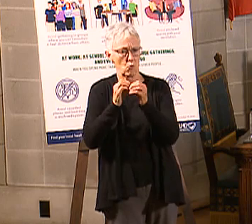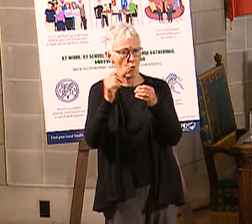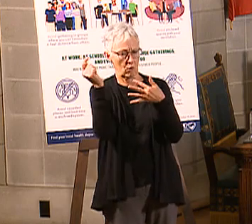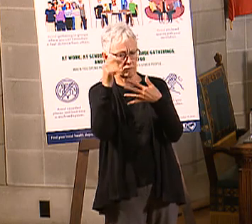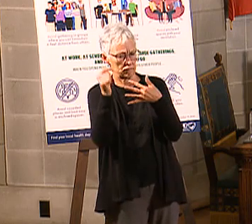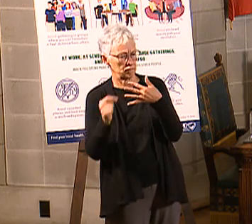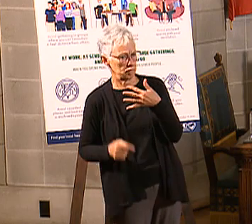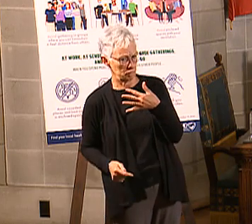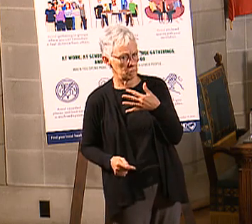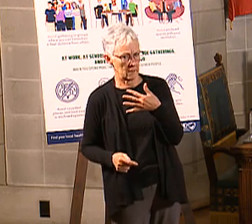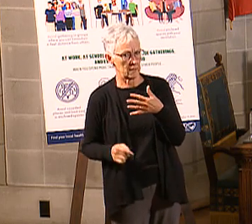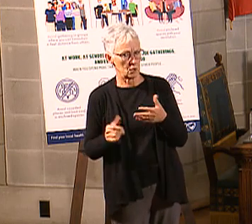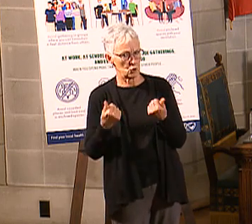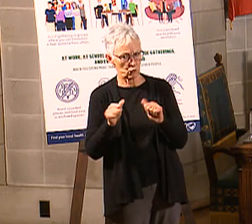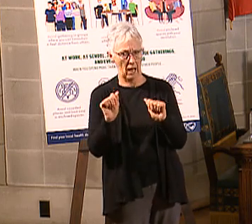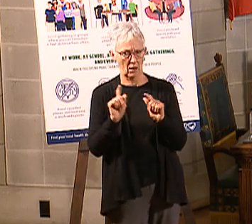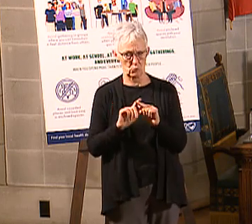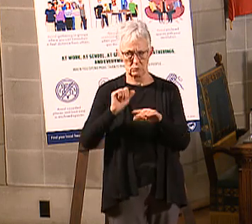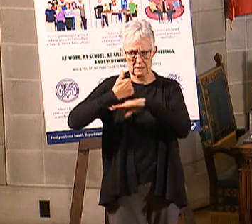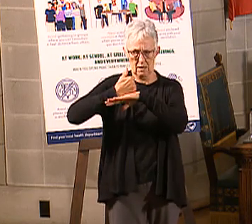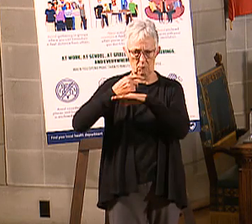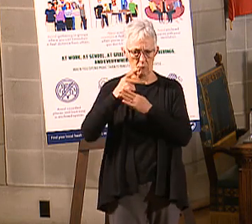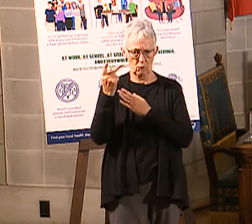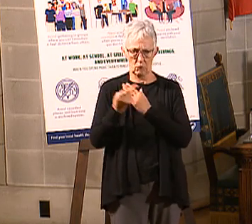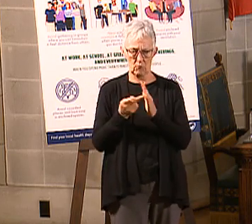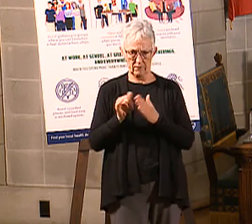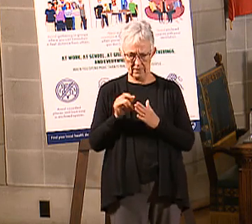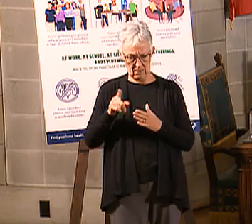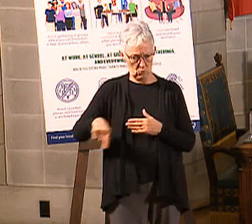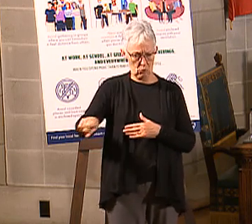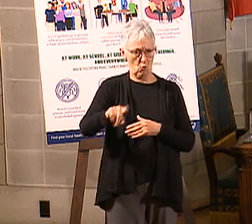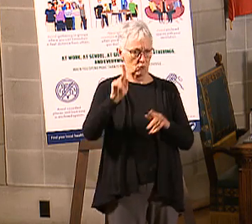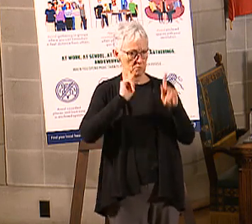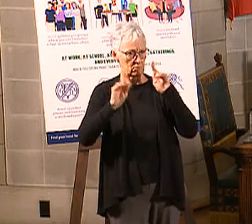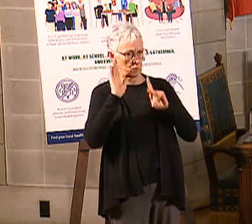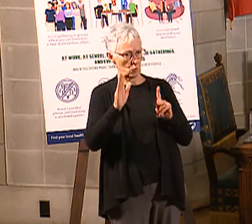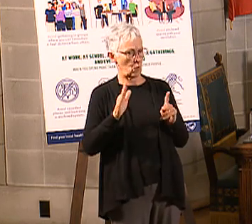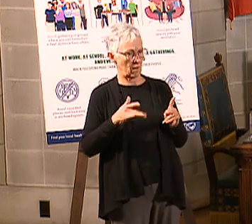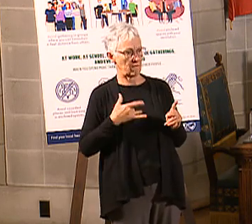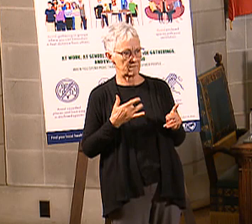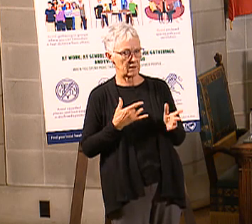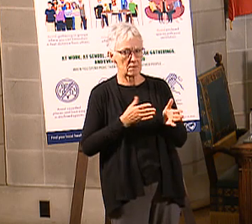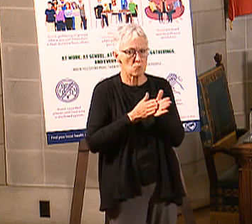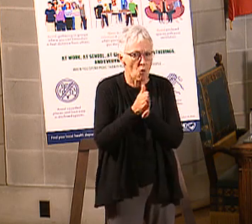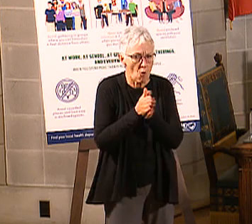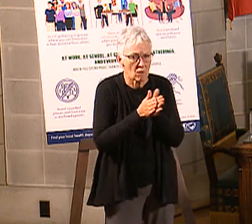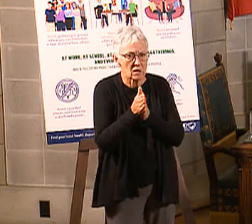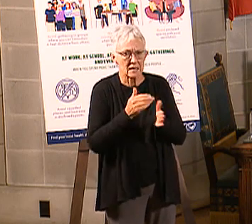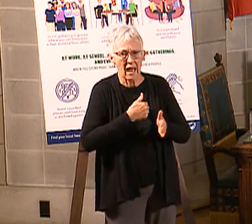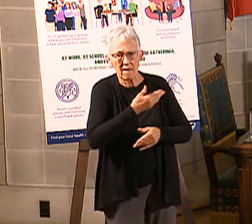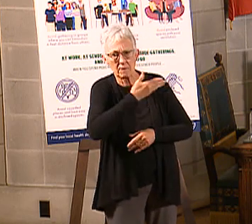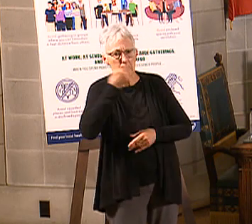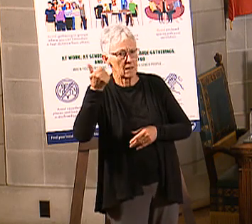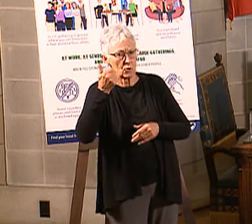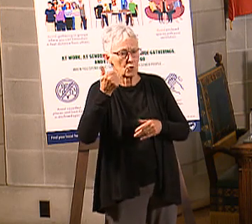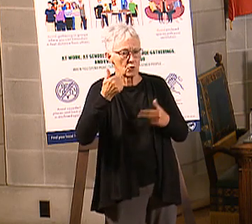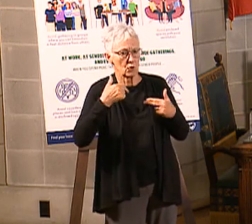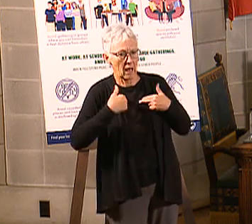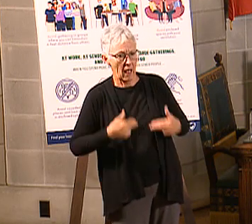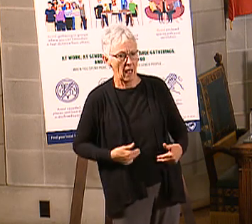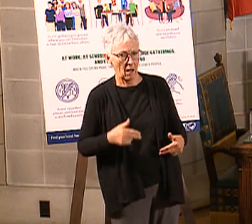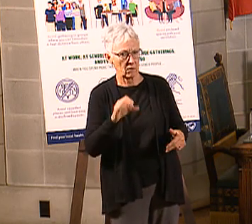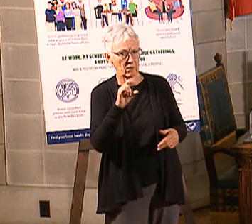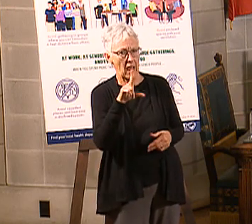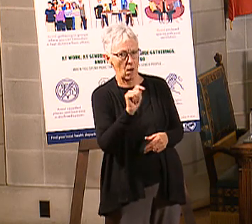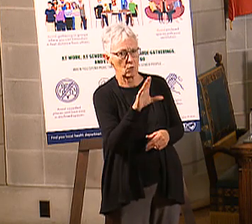medicine, what we're doing is really trying to create a program that encourages people to get better health, health outcomes. How much more did it cost you to go